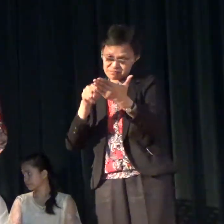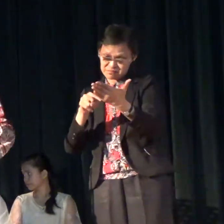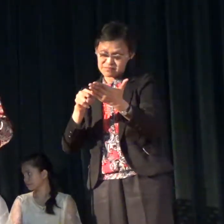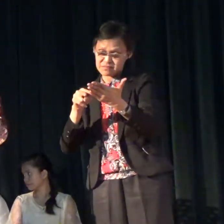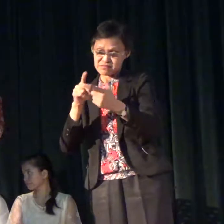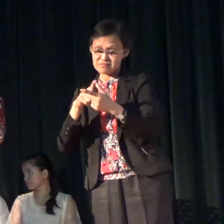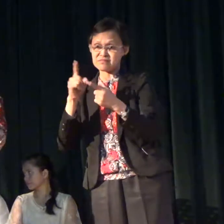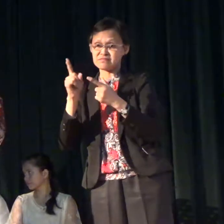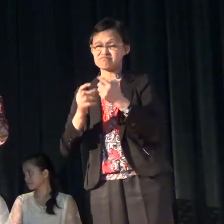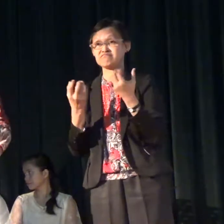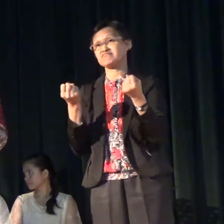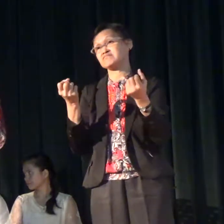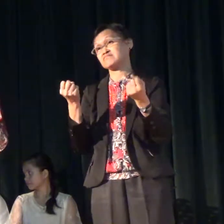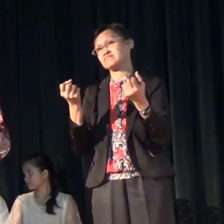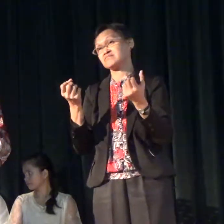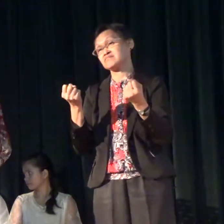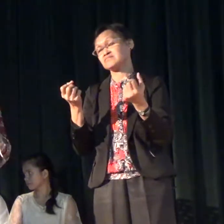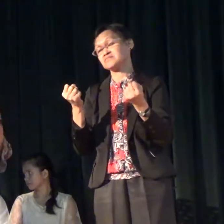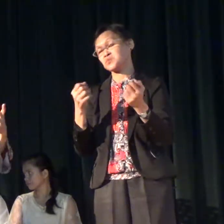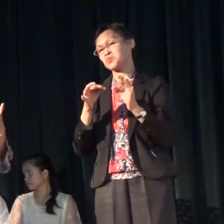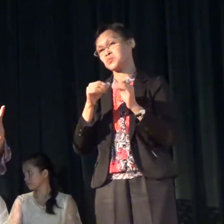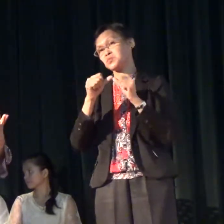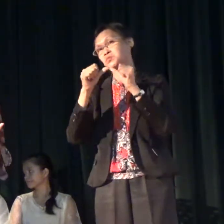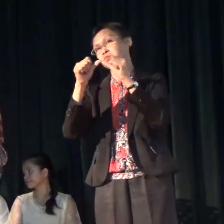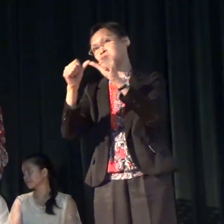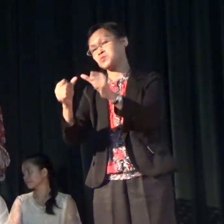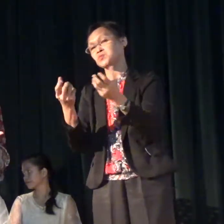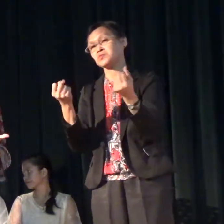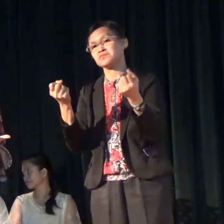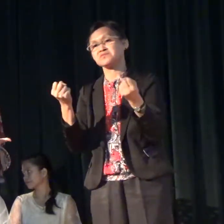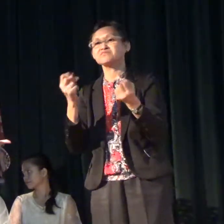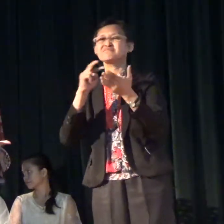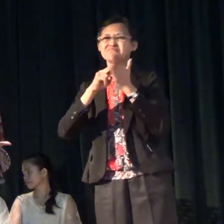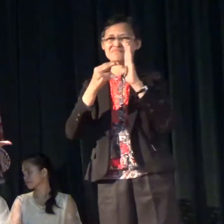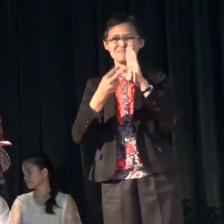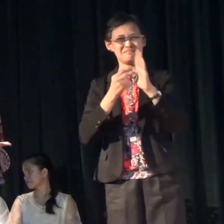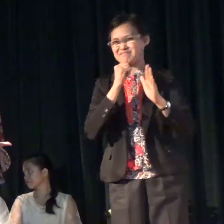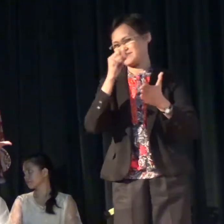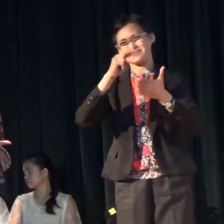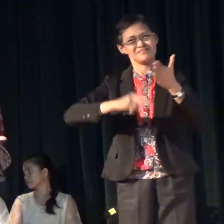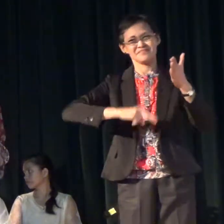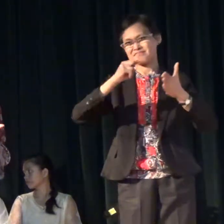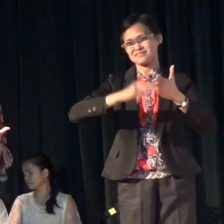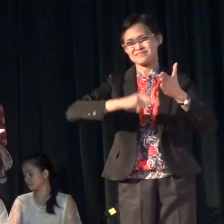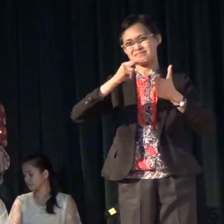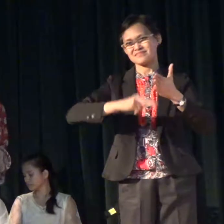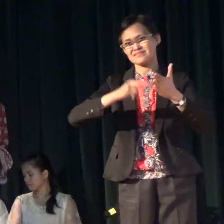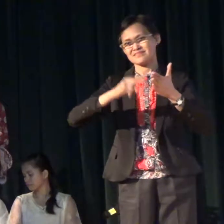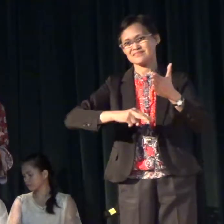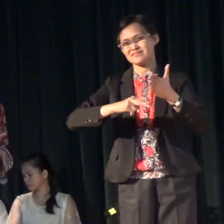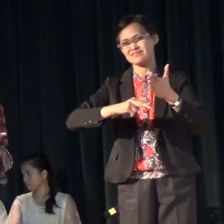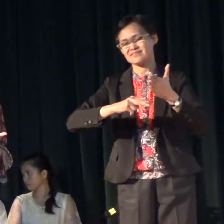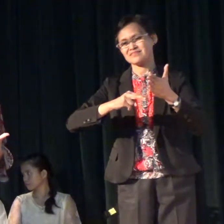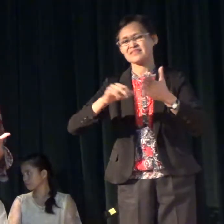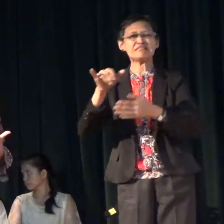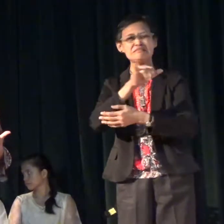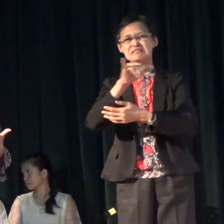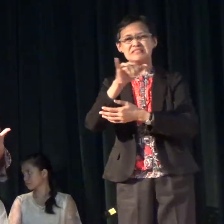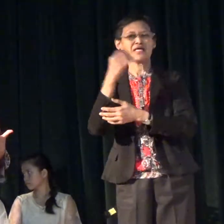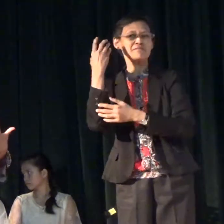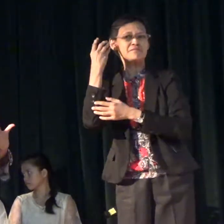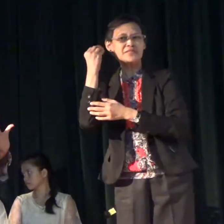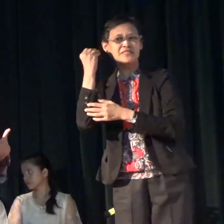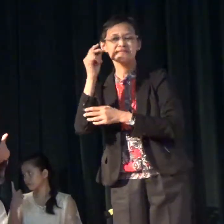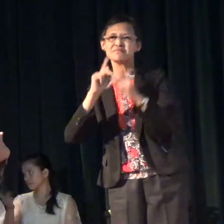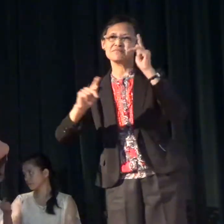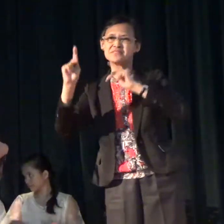text and sign and sign and sign you know that is not reading that is similar to hearing people